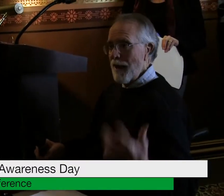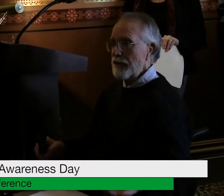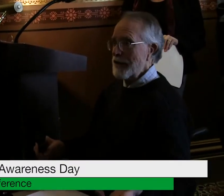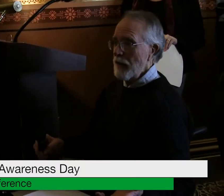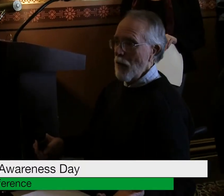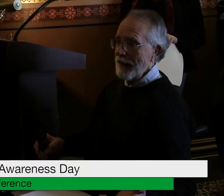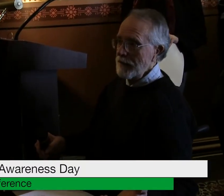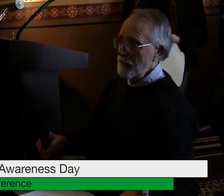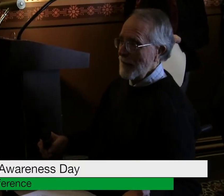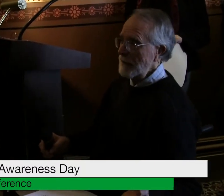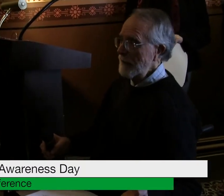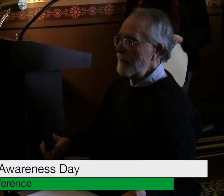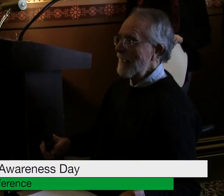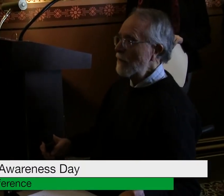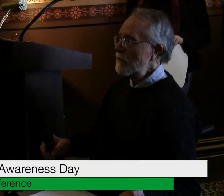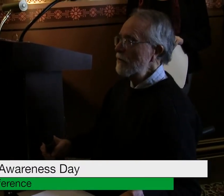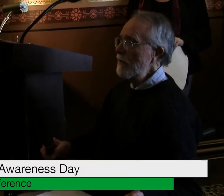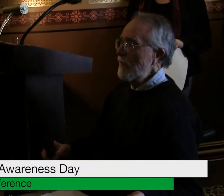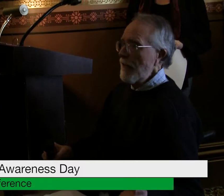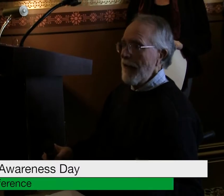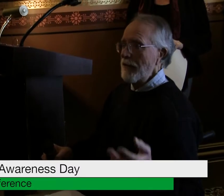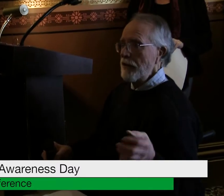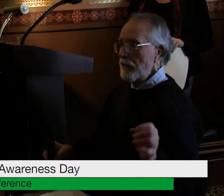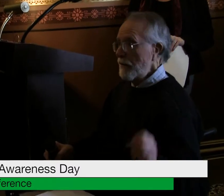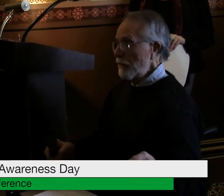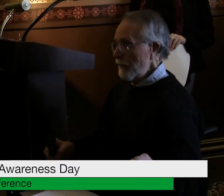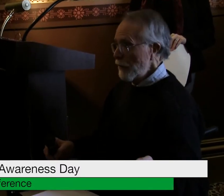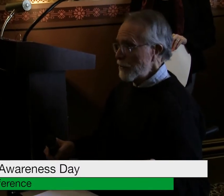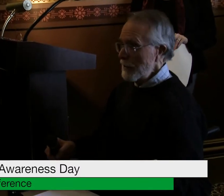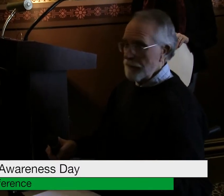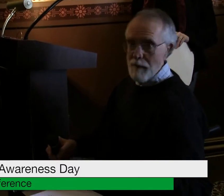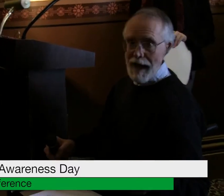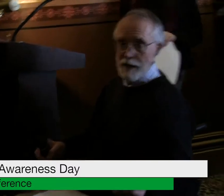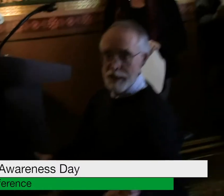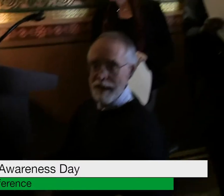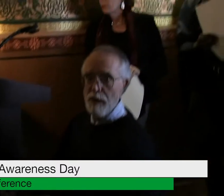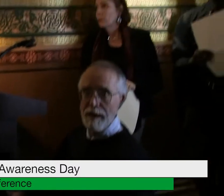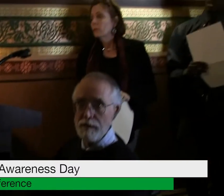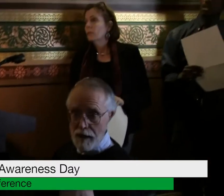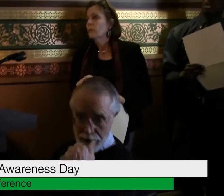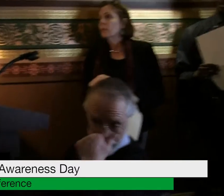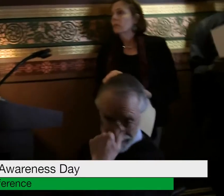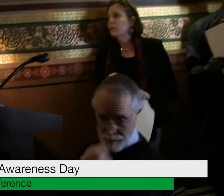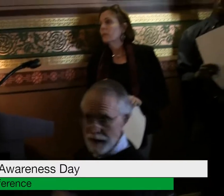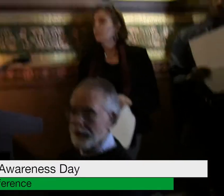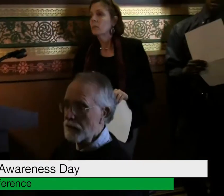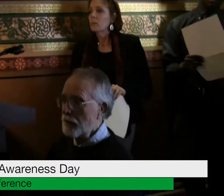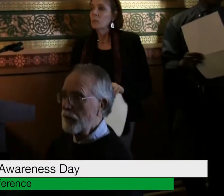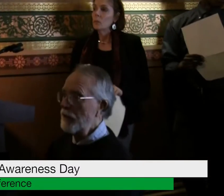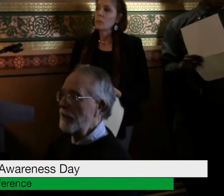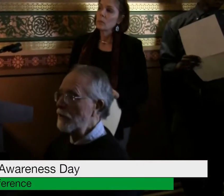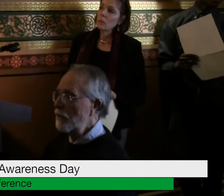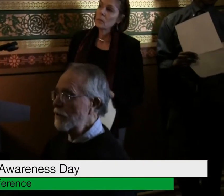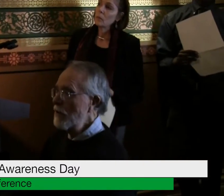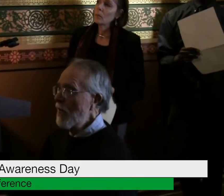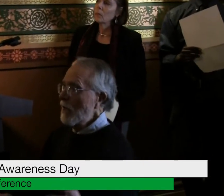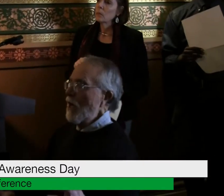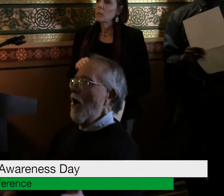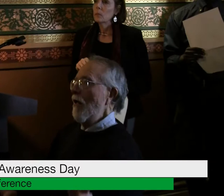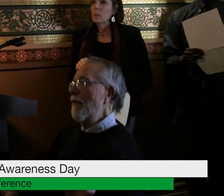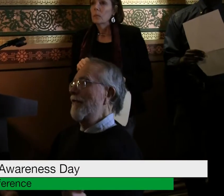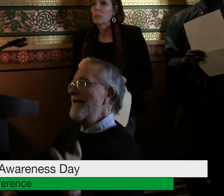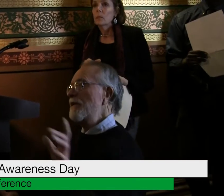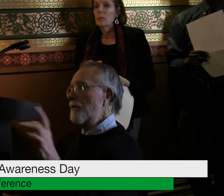Vermont Statewide Independent Living Council, and the University of Vermont Center on Disability and Community Inclusion.